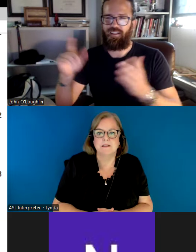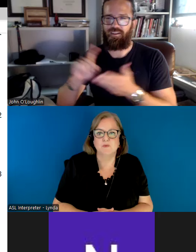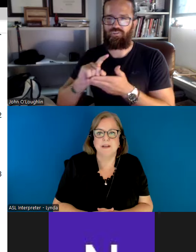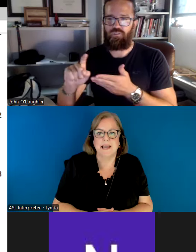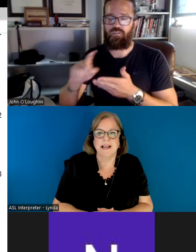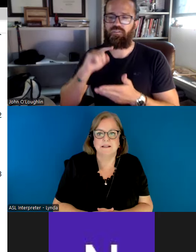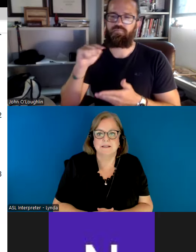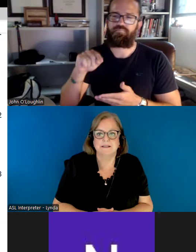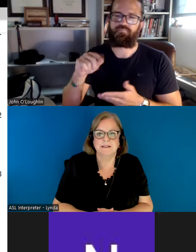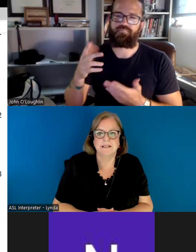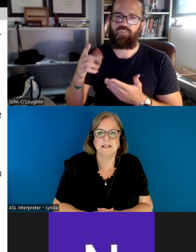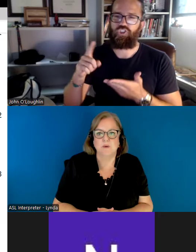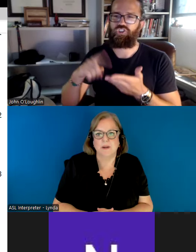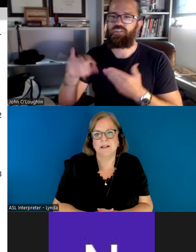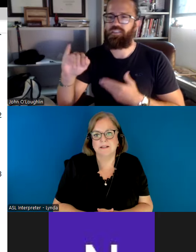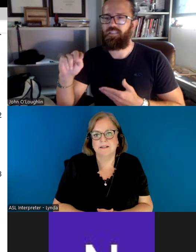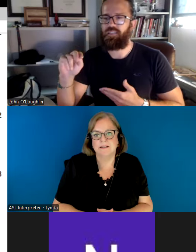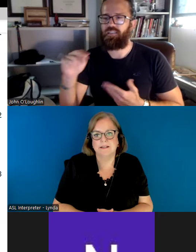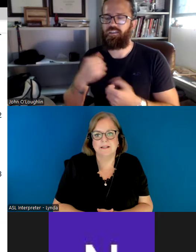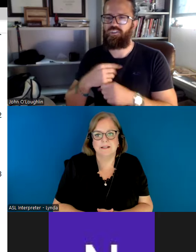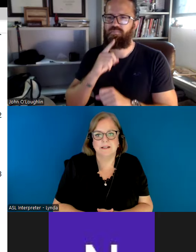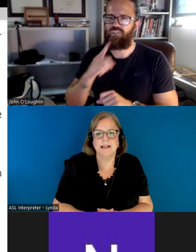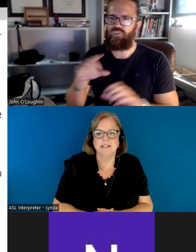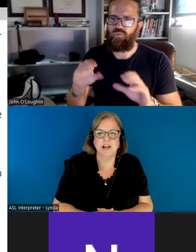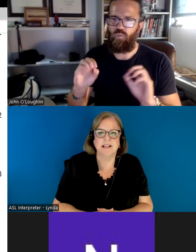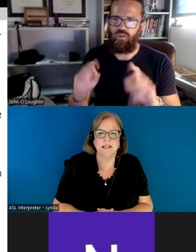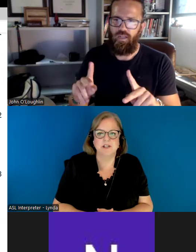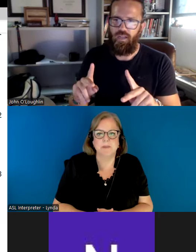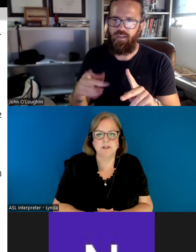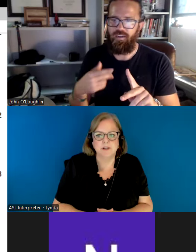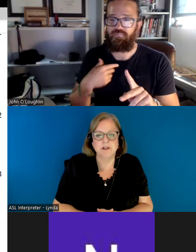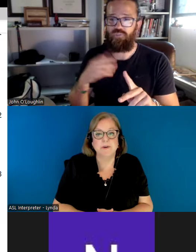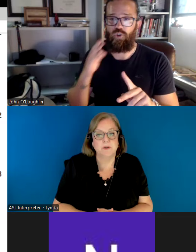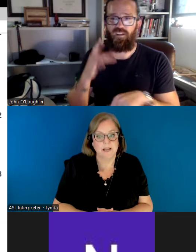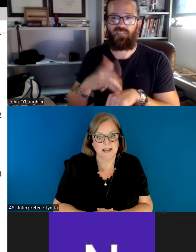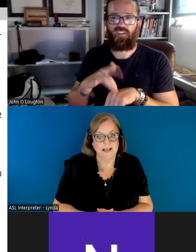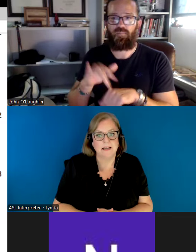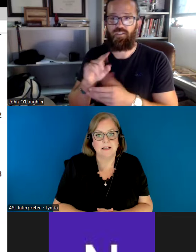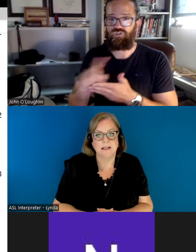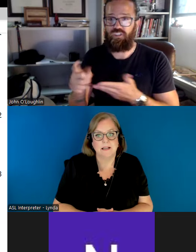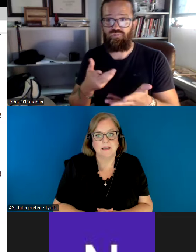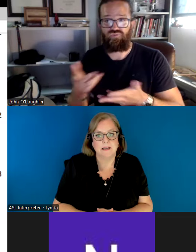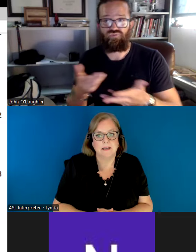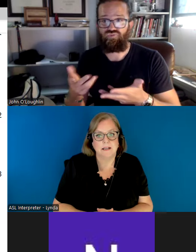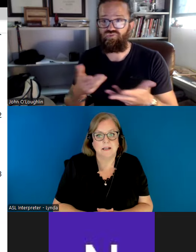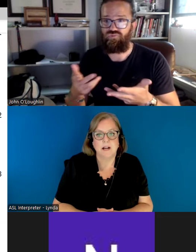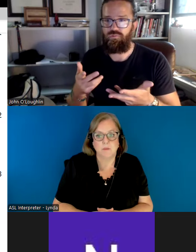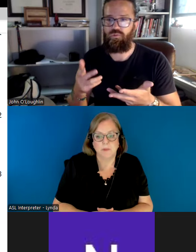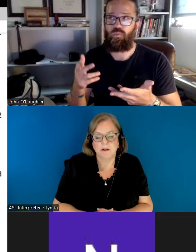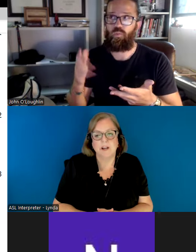We want that going to